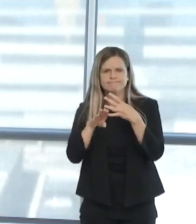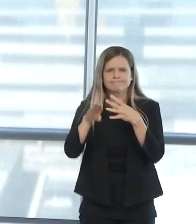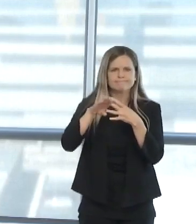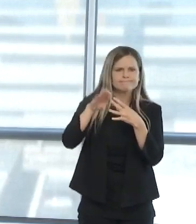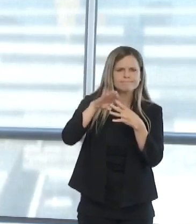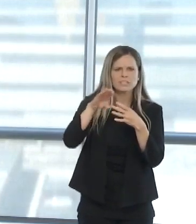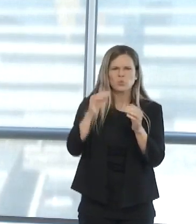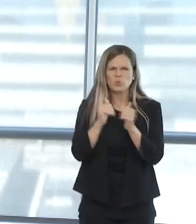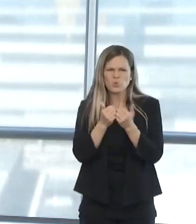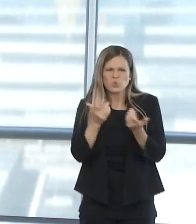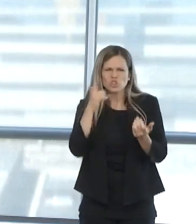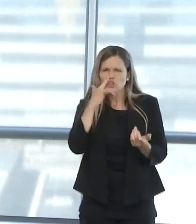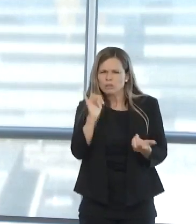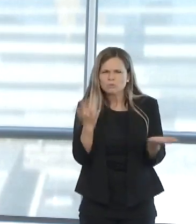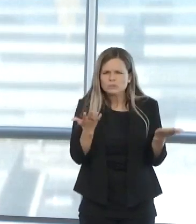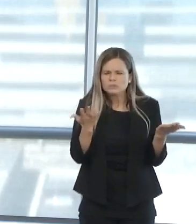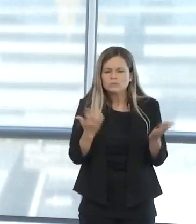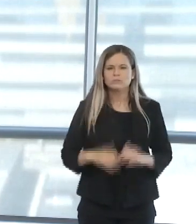four phases.